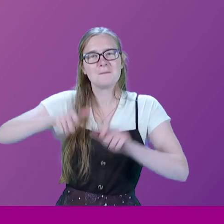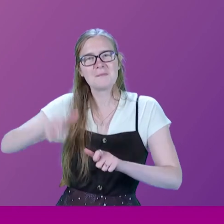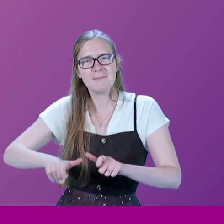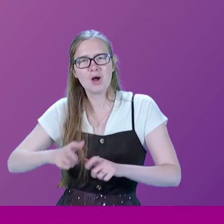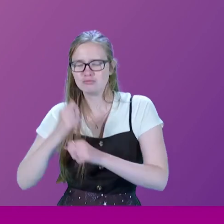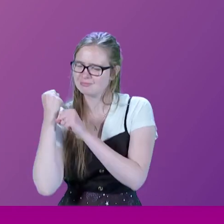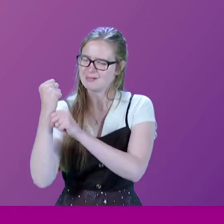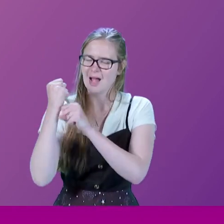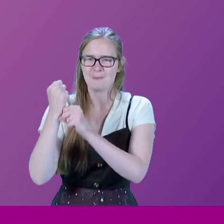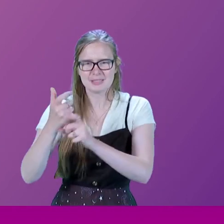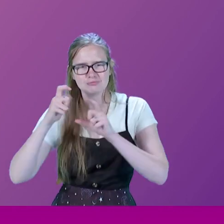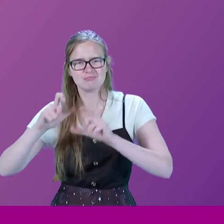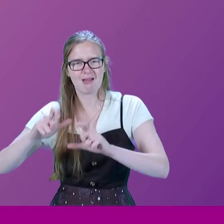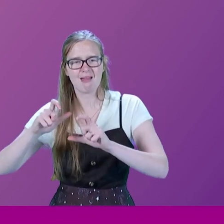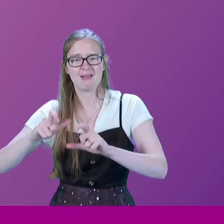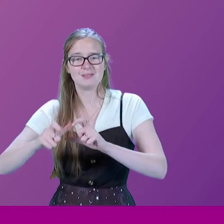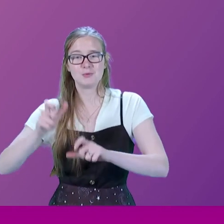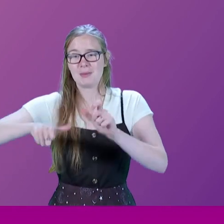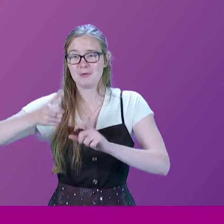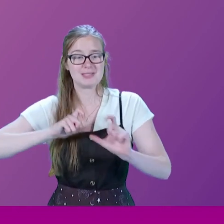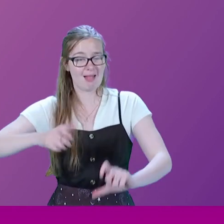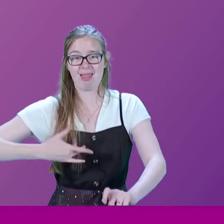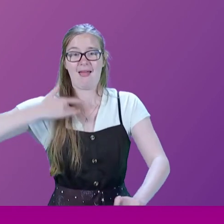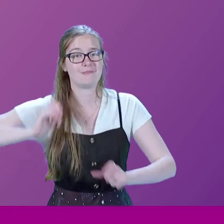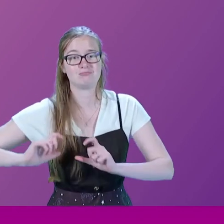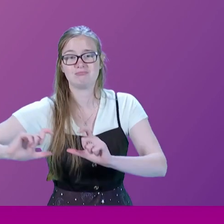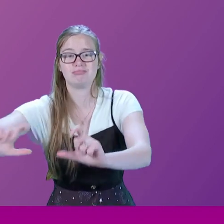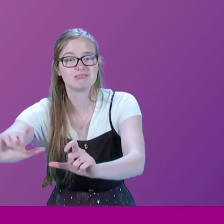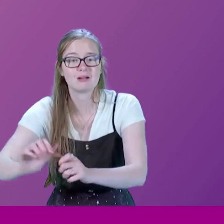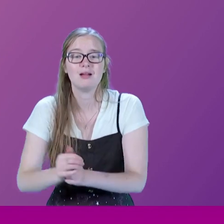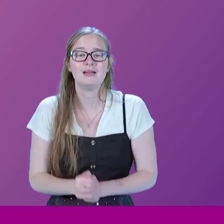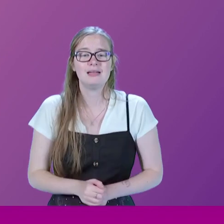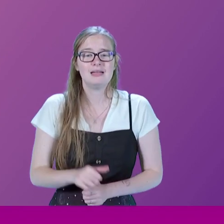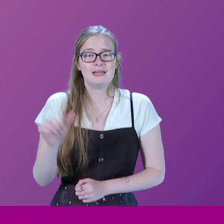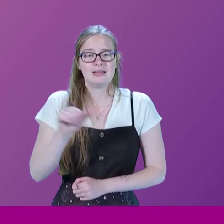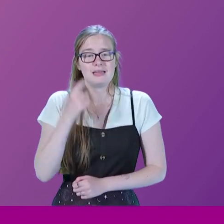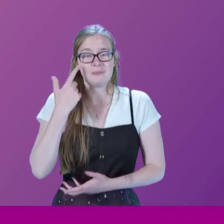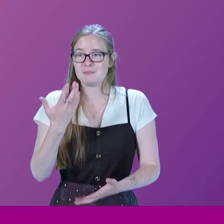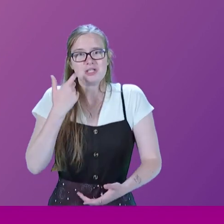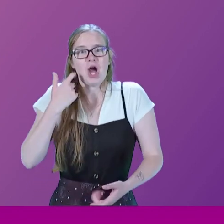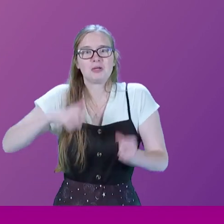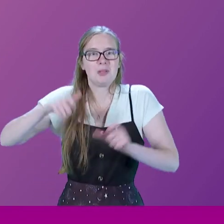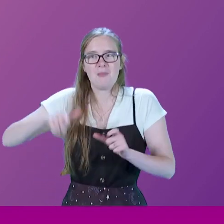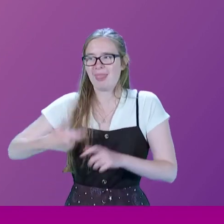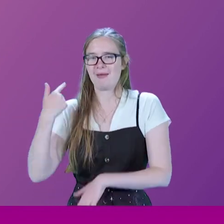campaigned at the time, many of them are still alive. They must have been, you know, youths at the time.